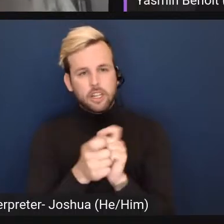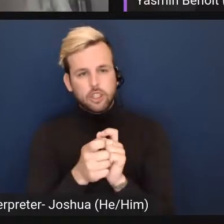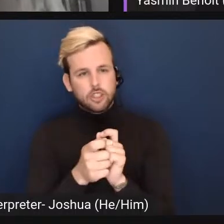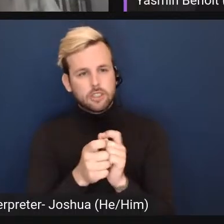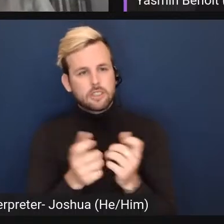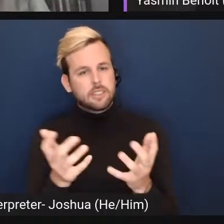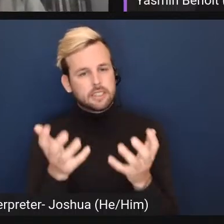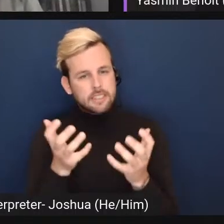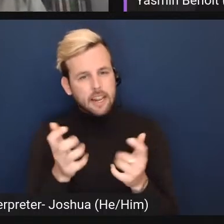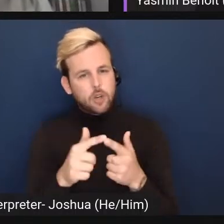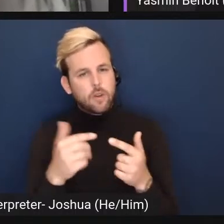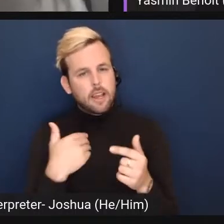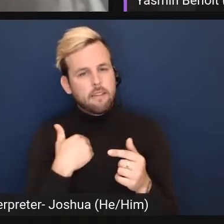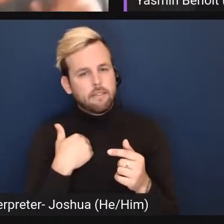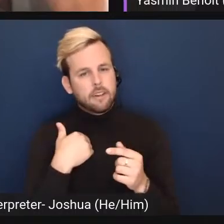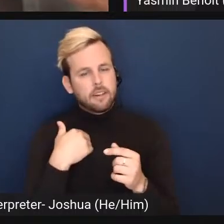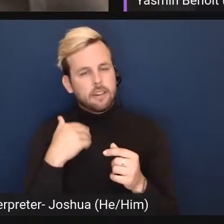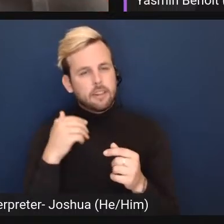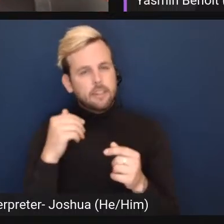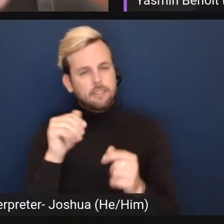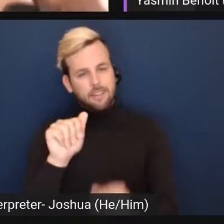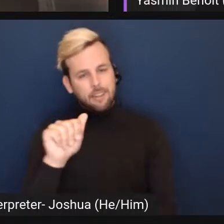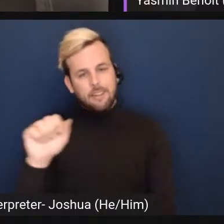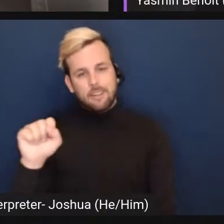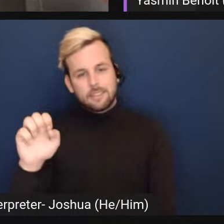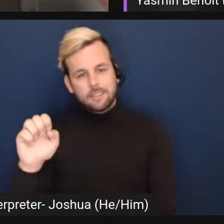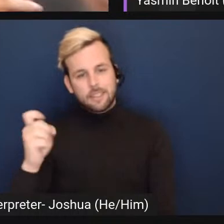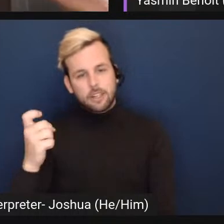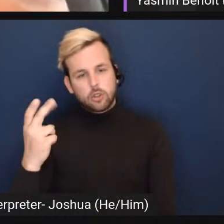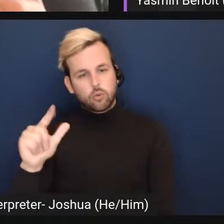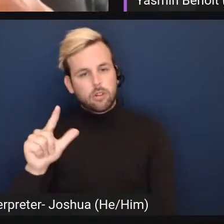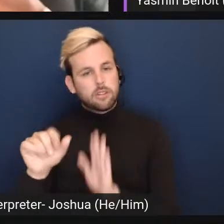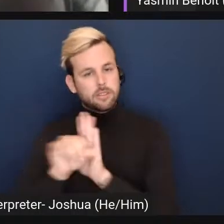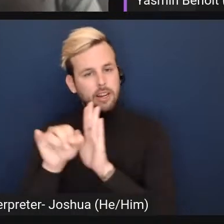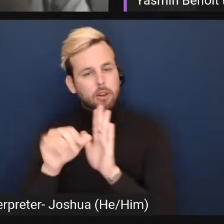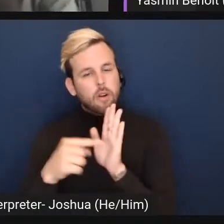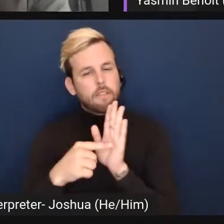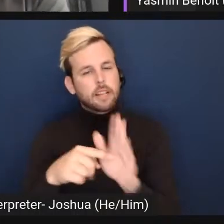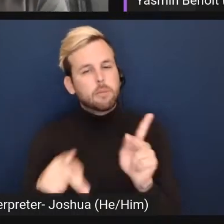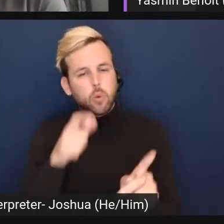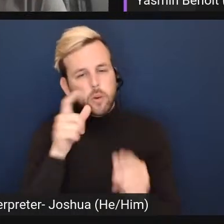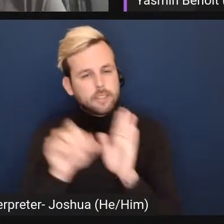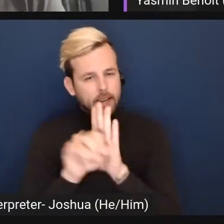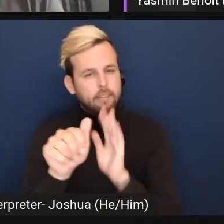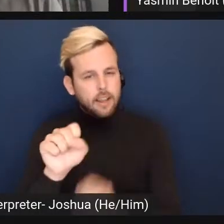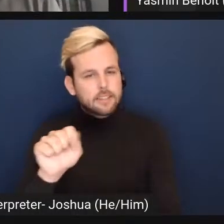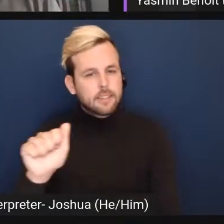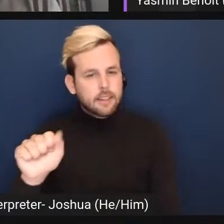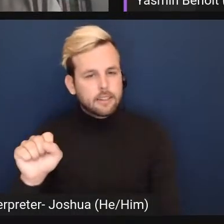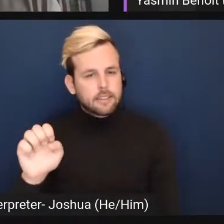desire to have a definition of the word asexual that reflects people who identify as asexual.